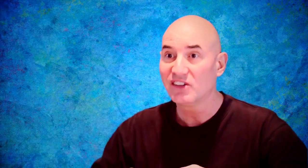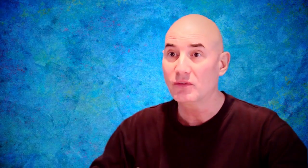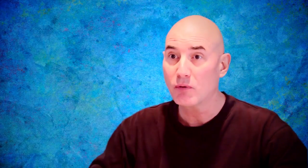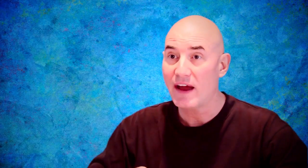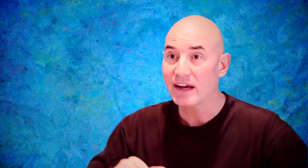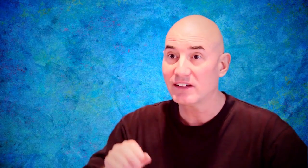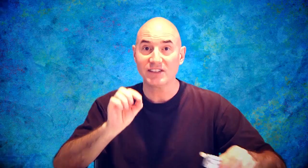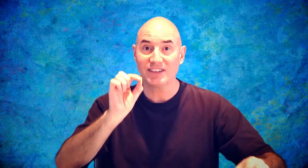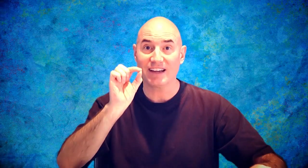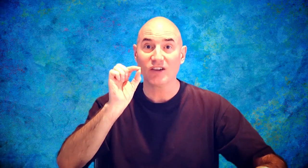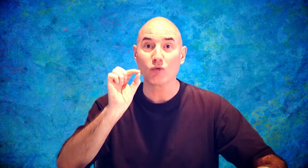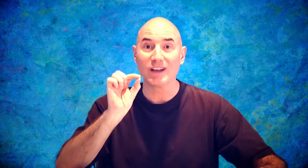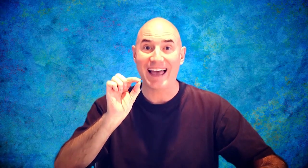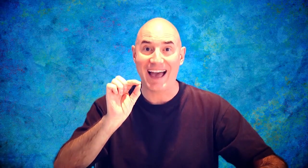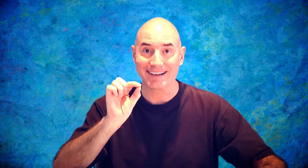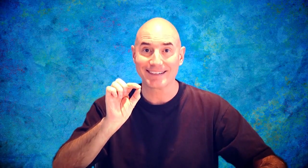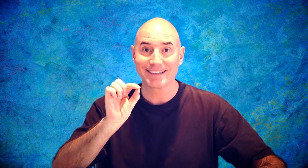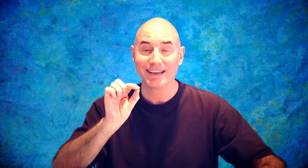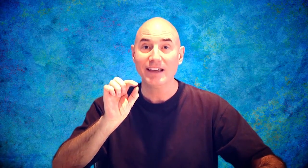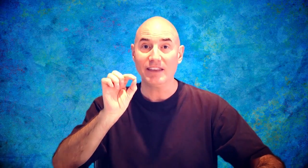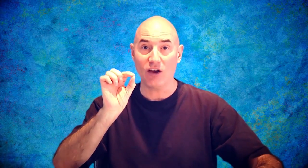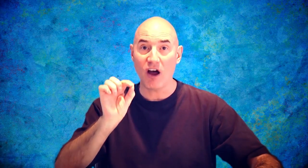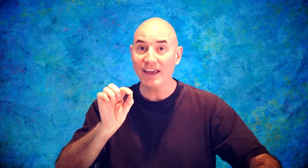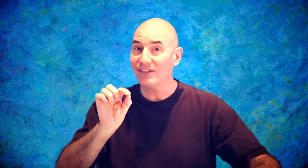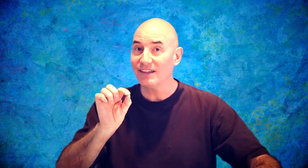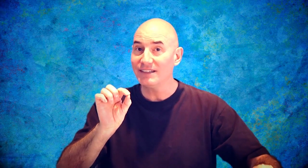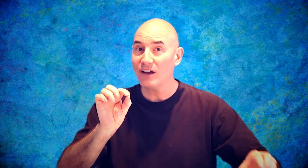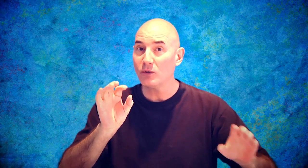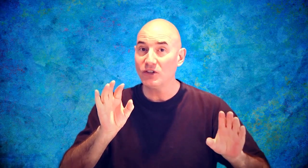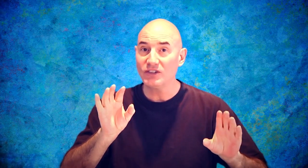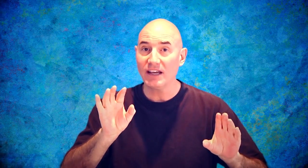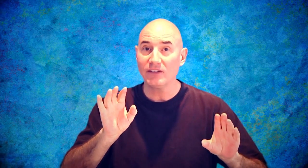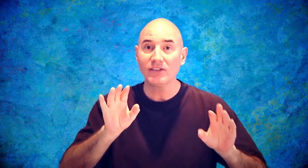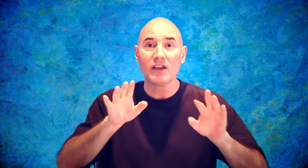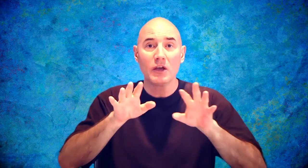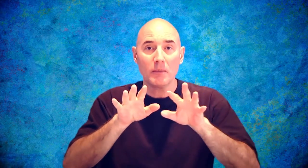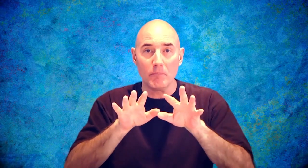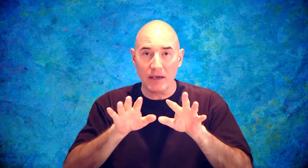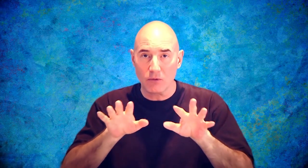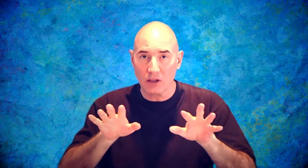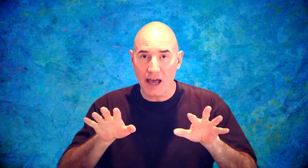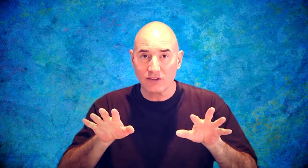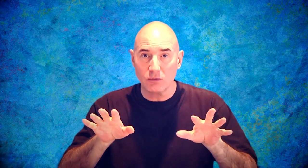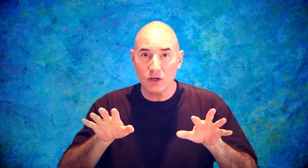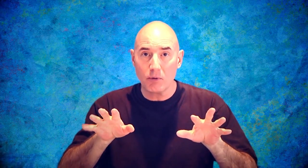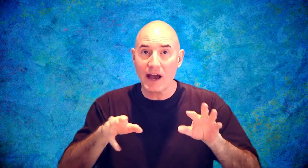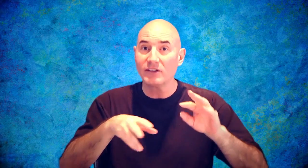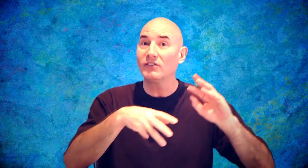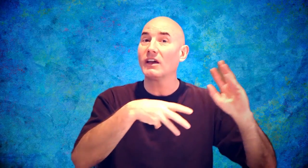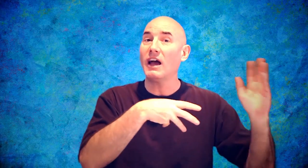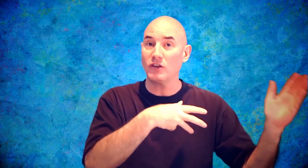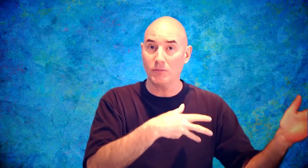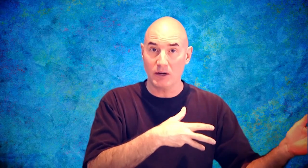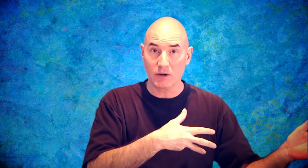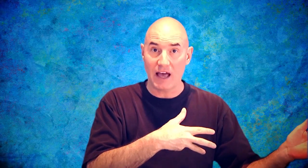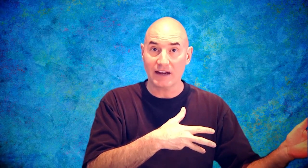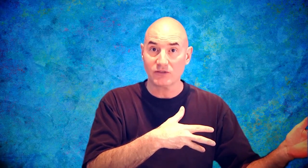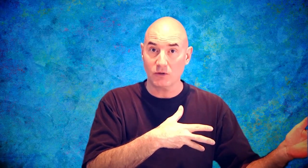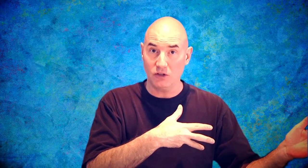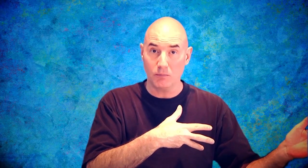Practice practicing relaxed. The audience can tell when you're tense, be relaxed when you practice, and you'll be relaxed when you